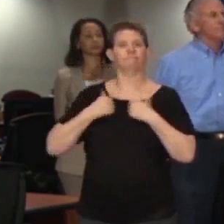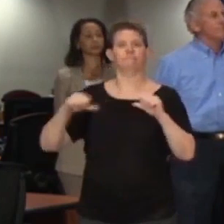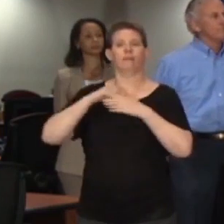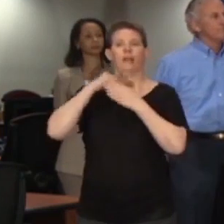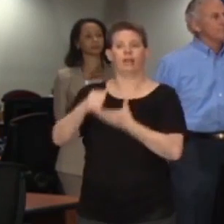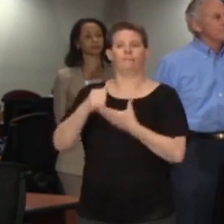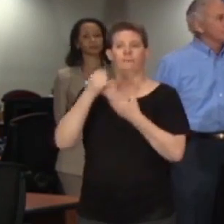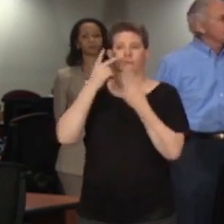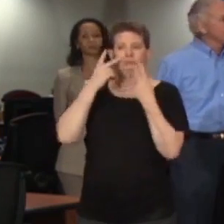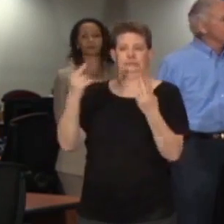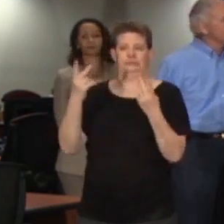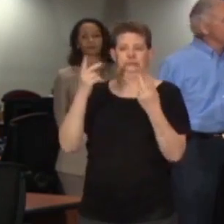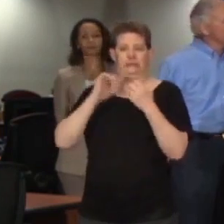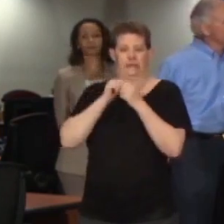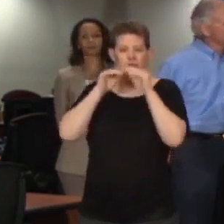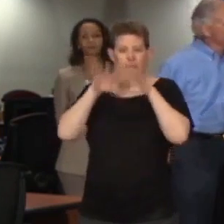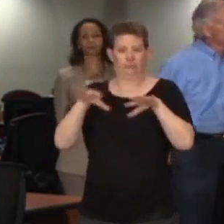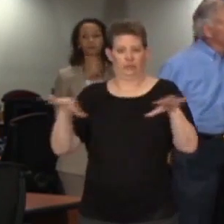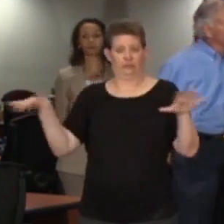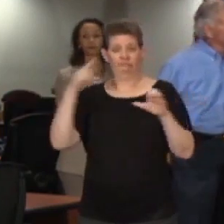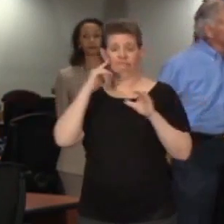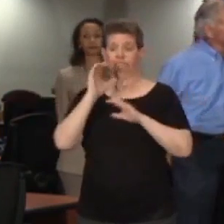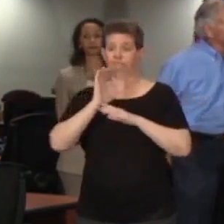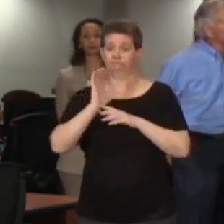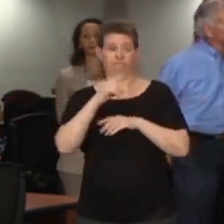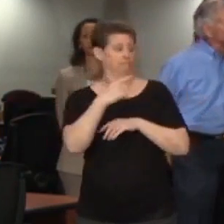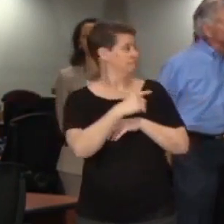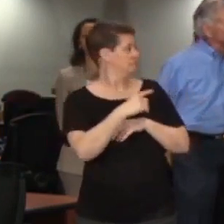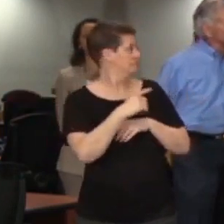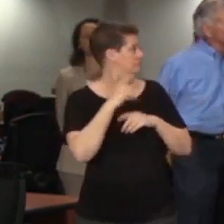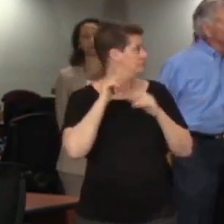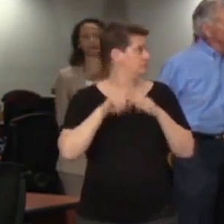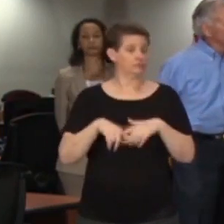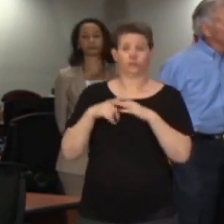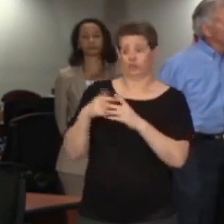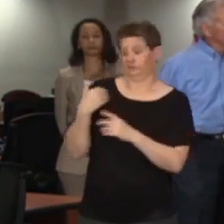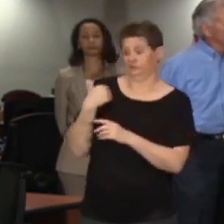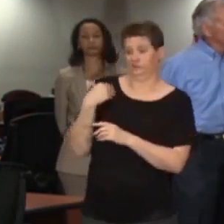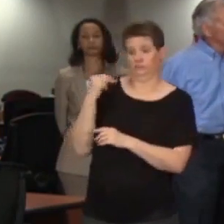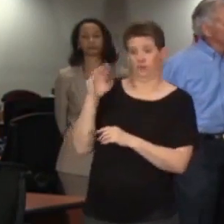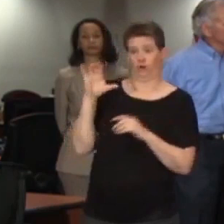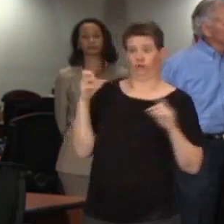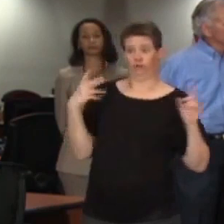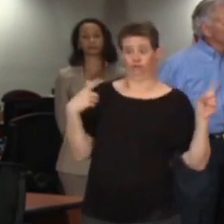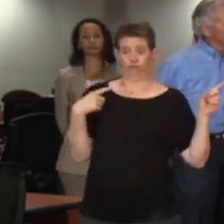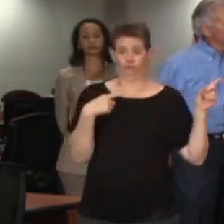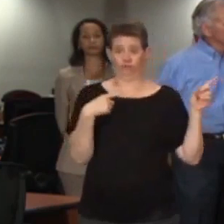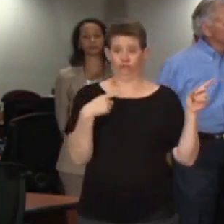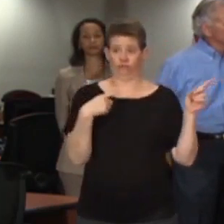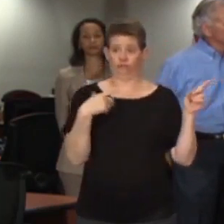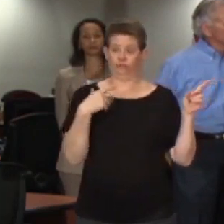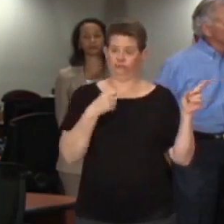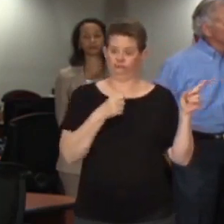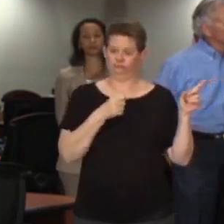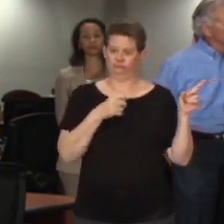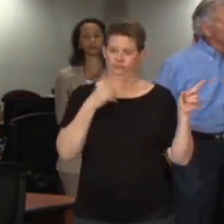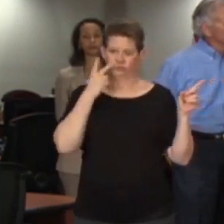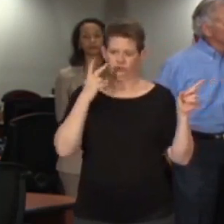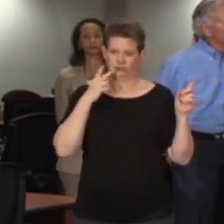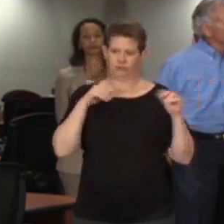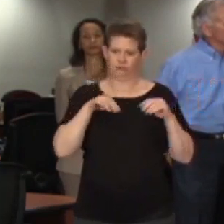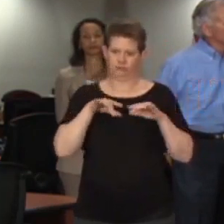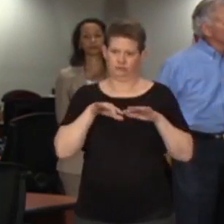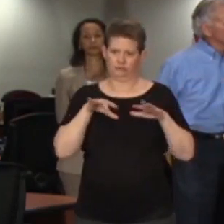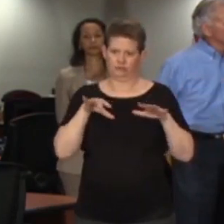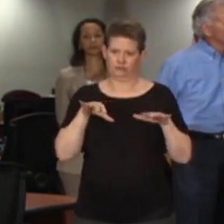as they spread around the state. You can see in the video here that it starts in early March and the cases begin to grow throughout the state.